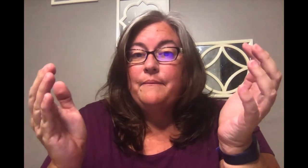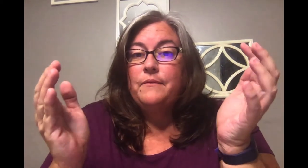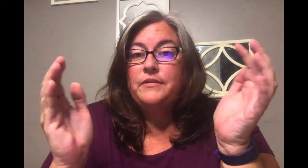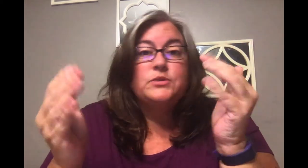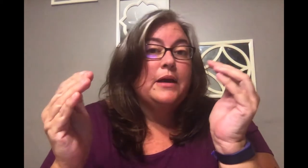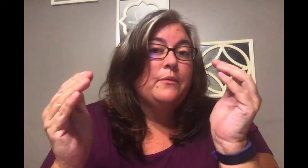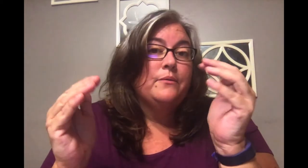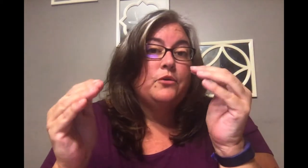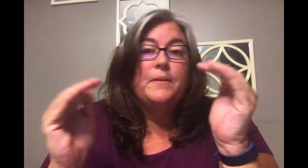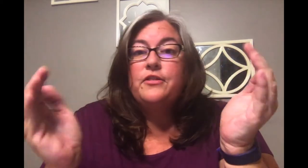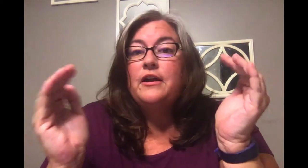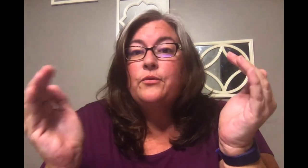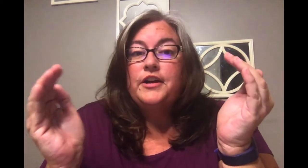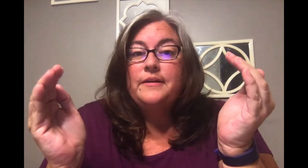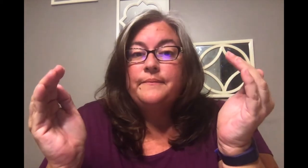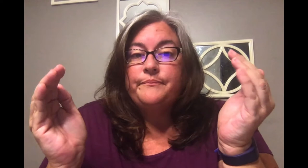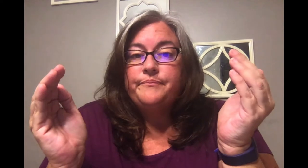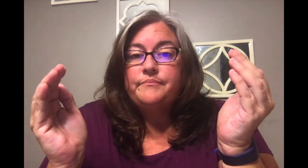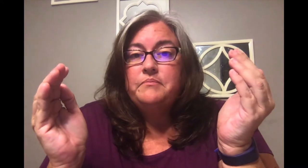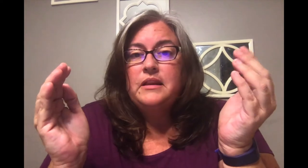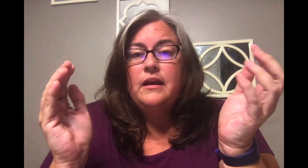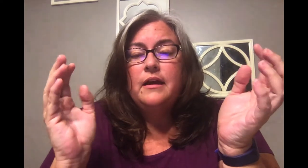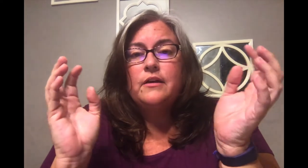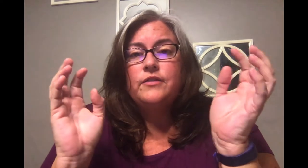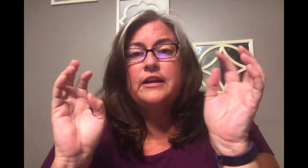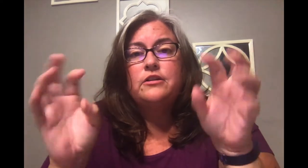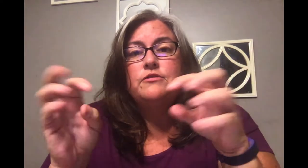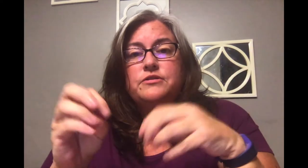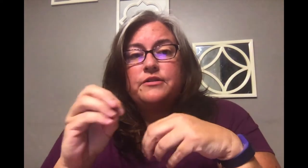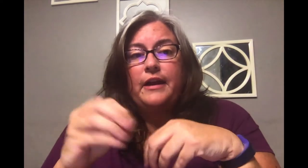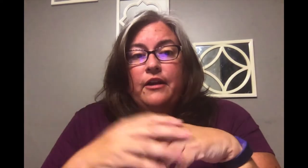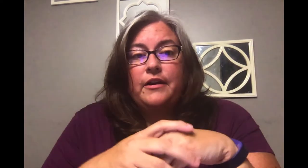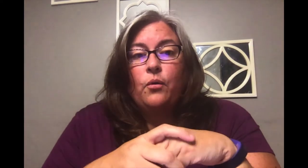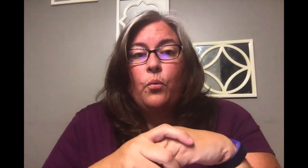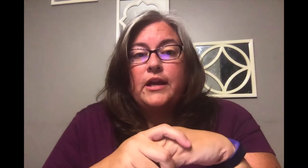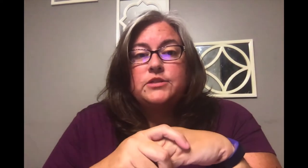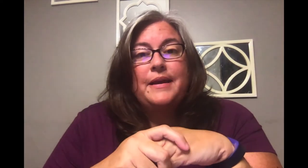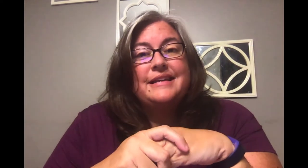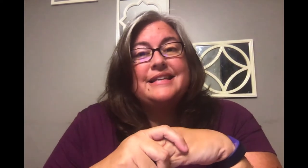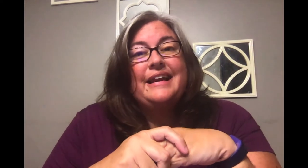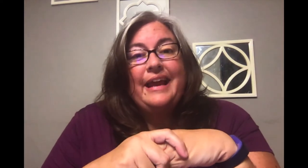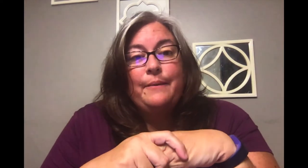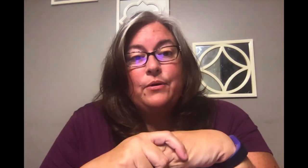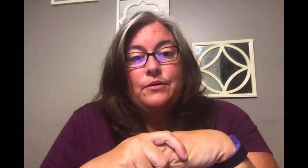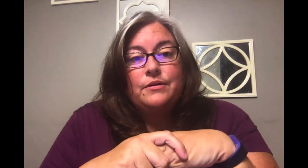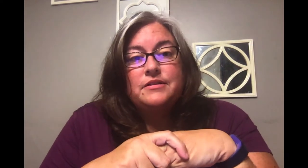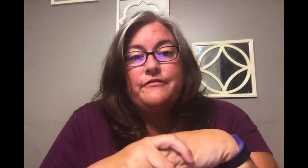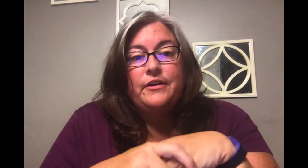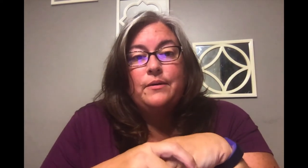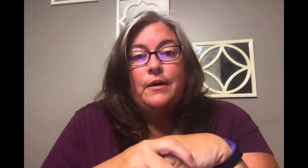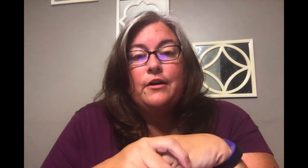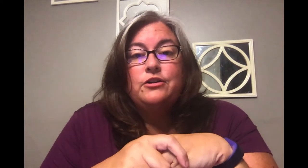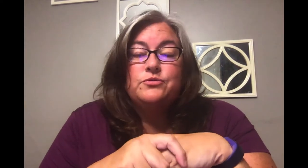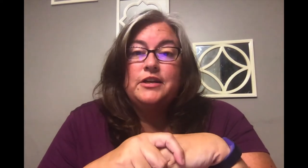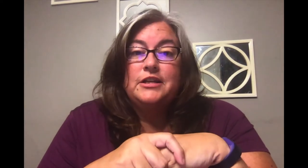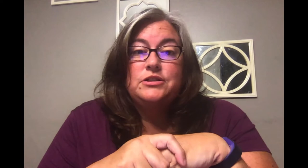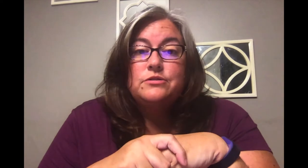this way when nobody thought it would created closures in our area which made us unable to film our usual kids youtube